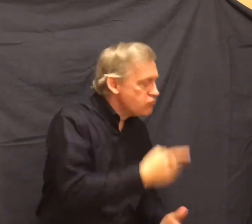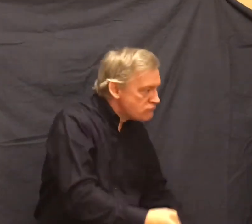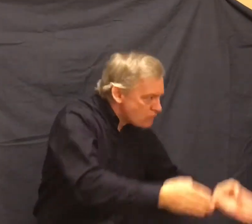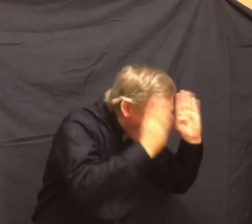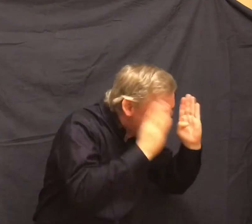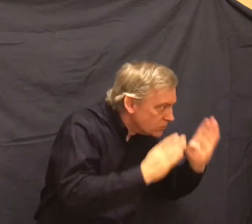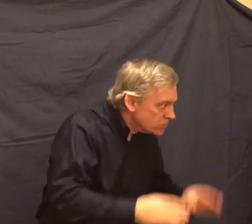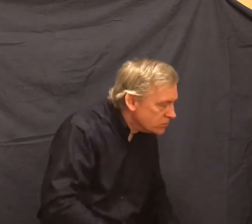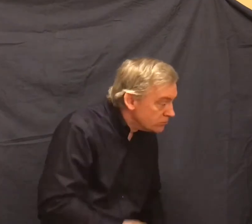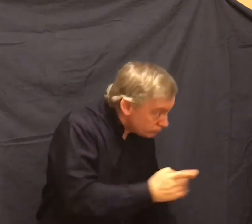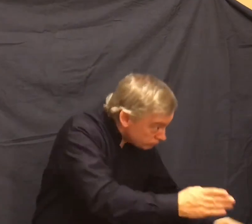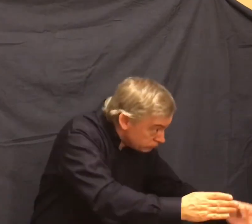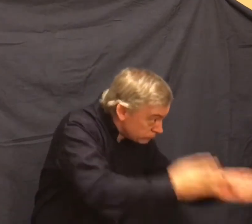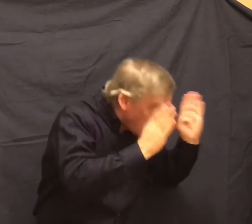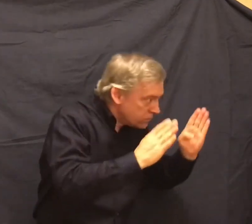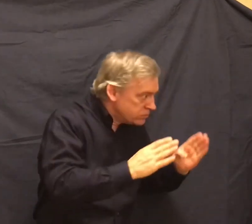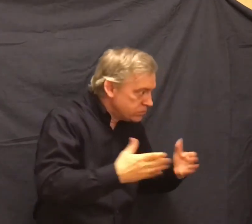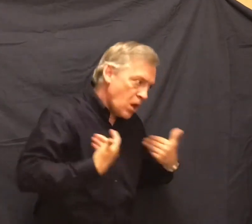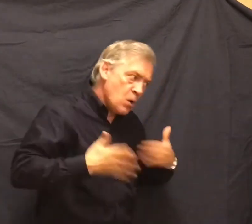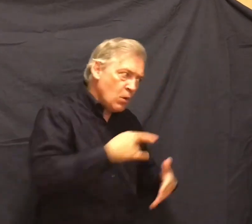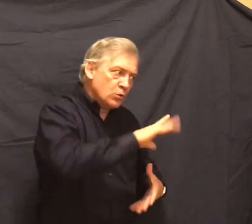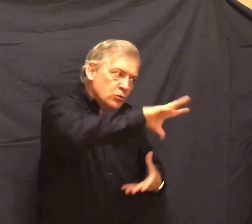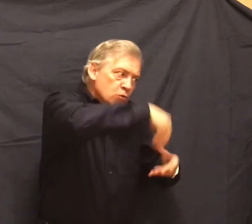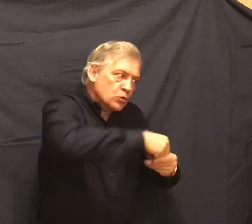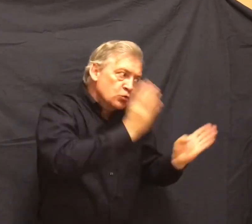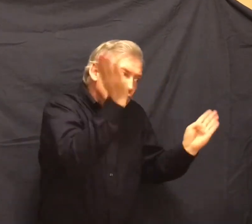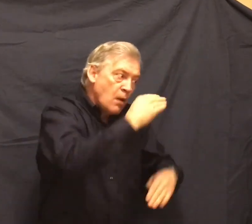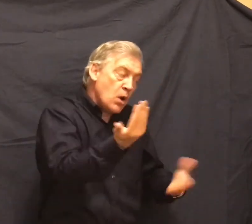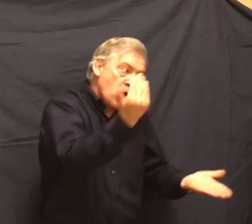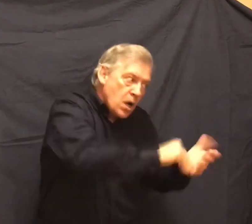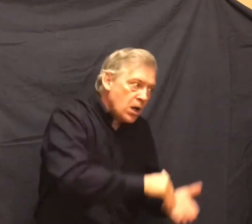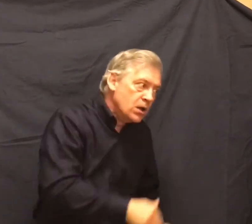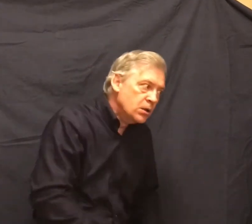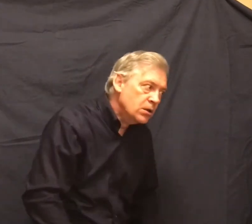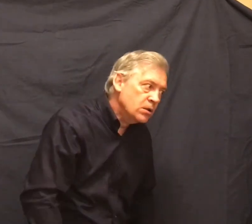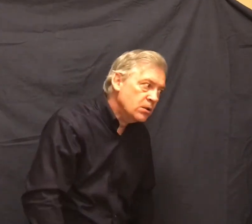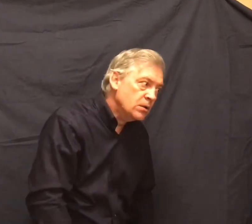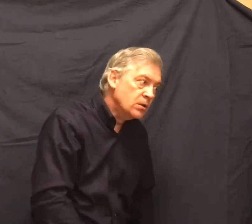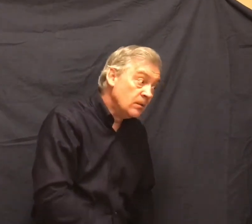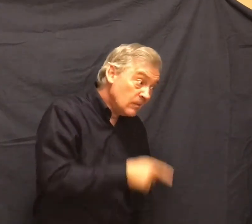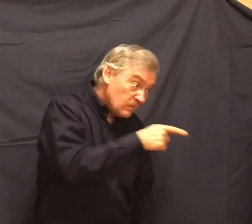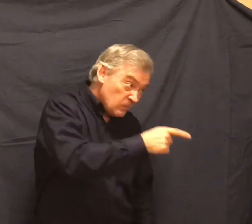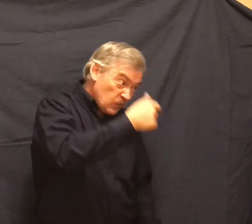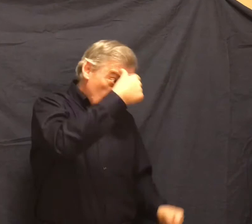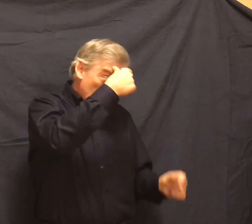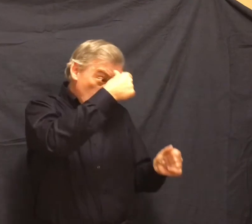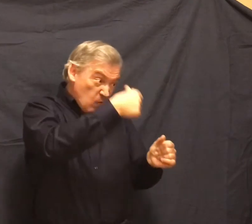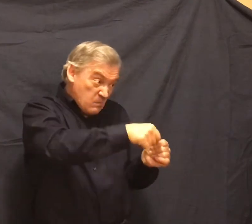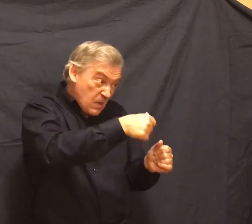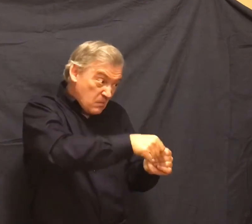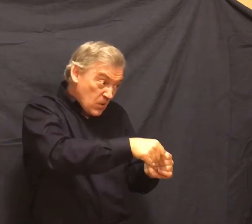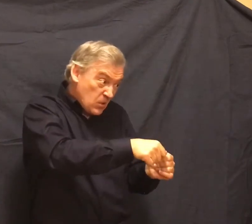remember so we don't get in no trouble. You remember sitting in that gutter on Howard Street and watching that blackboard?